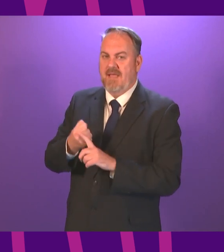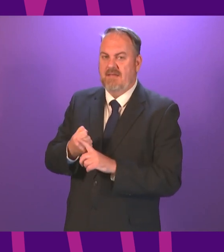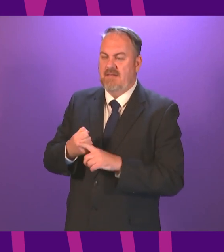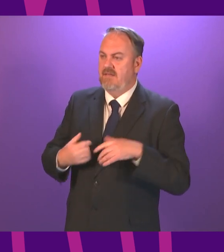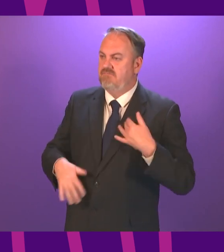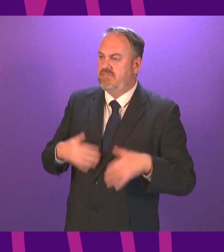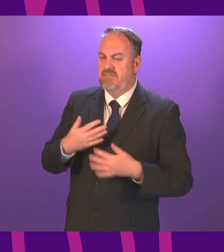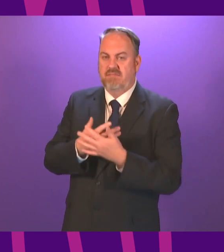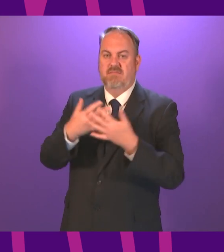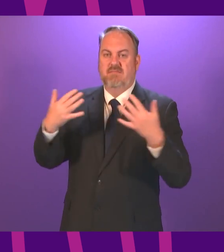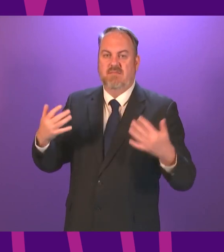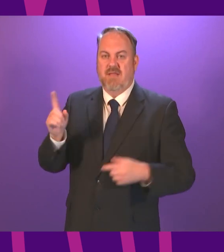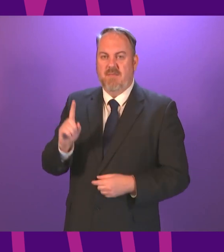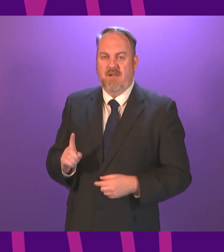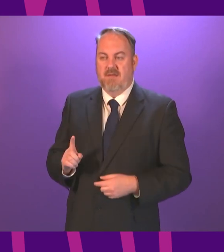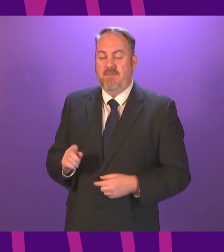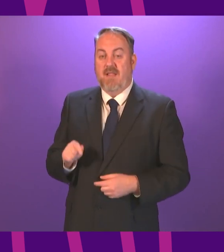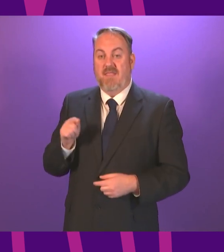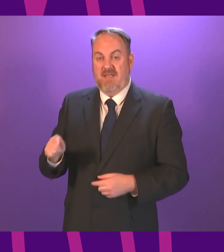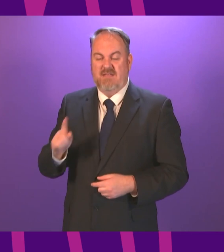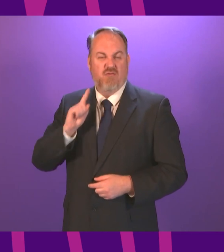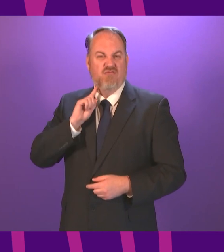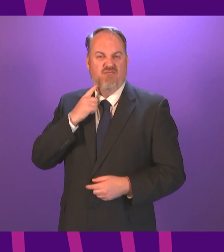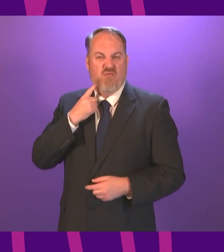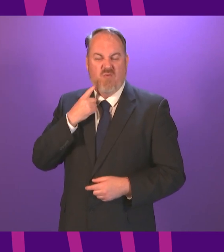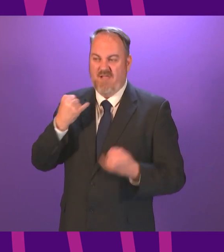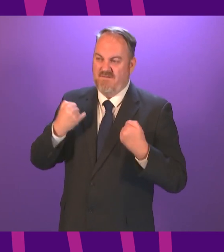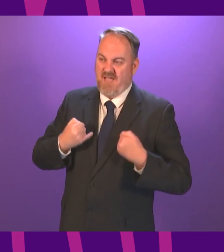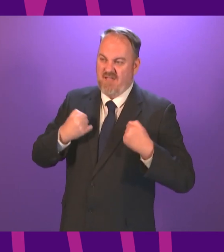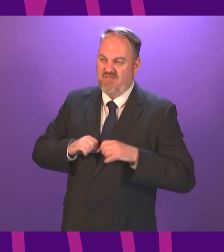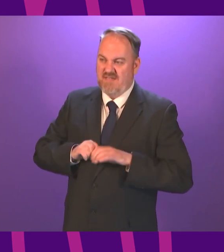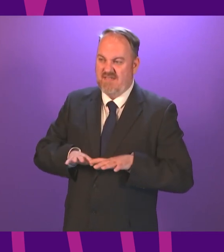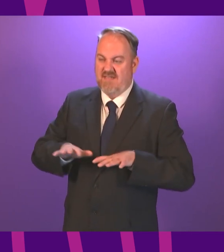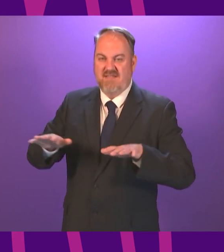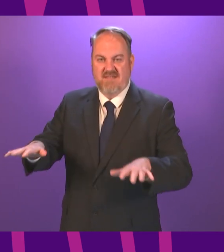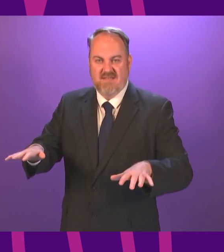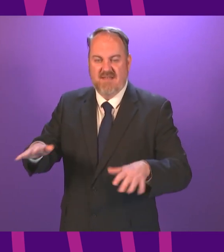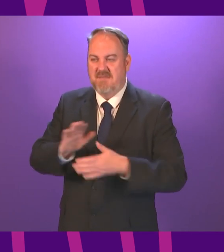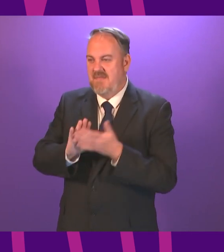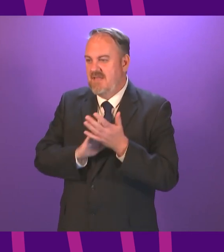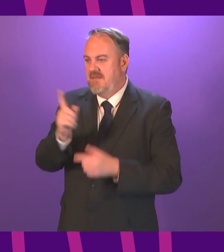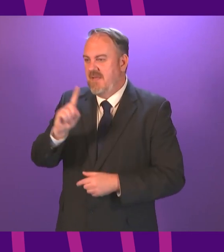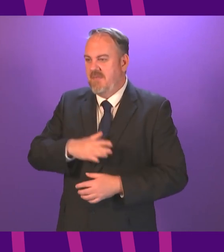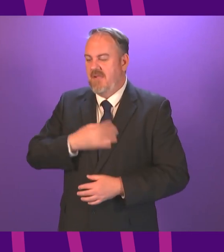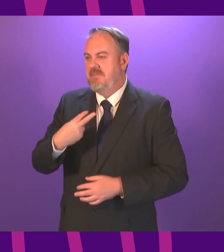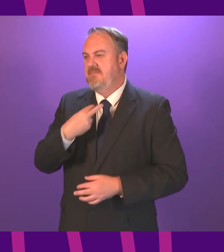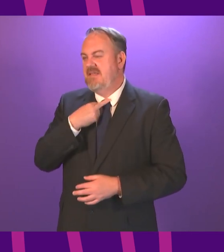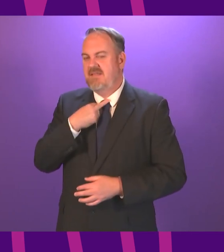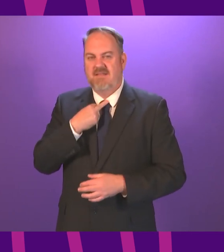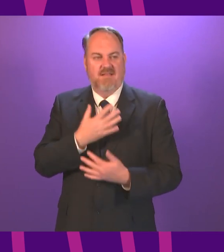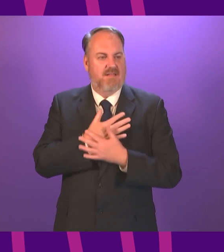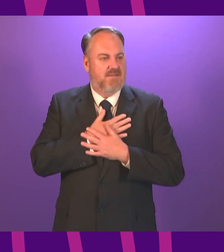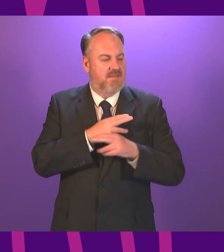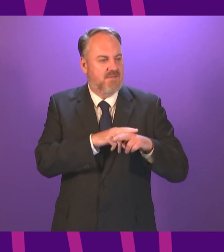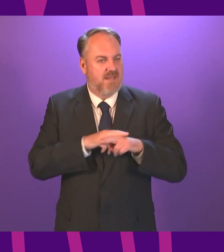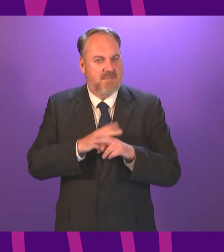for too long this cruel virus has meant families of care home residents had been separated from loved ones unable to give